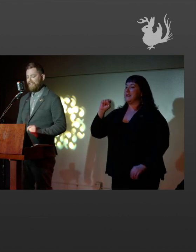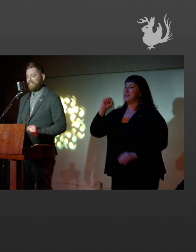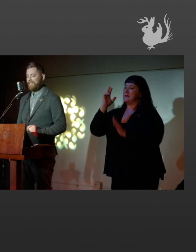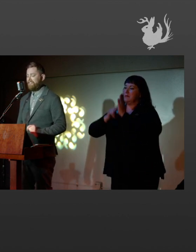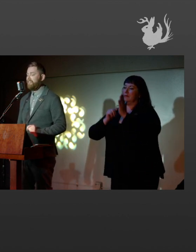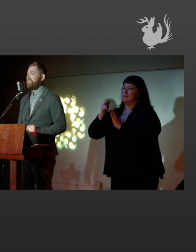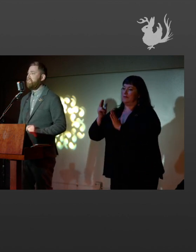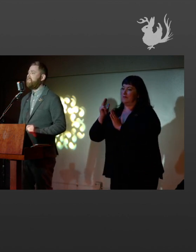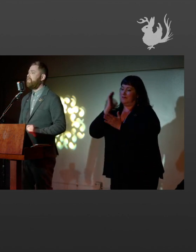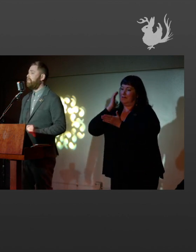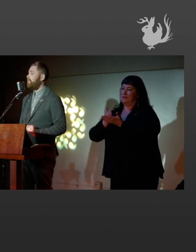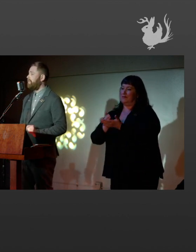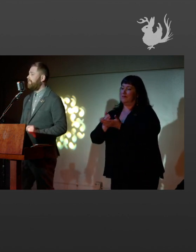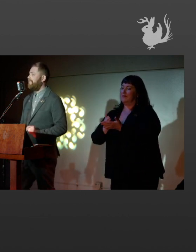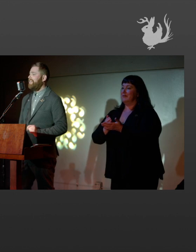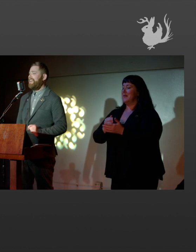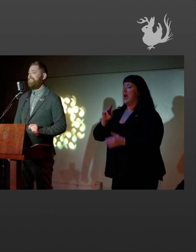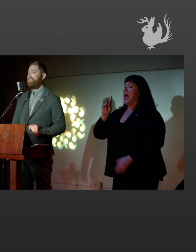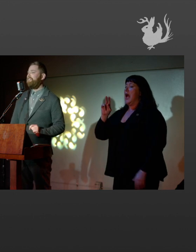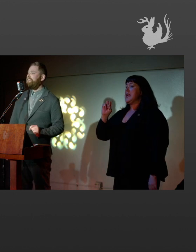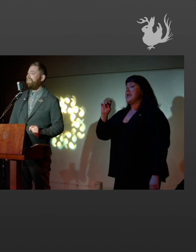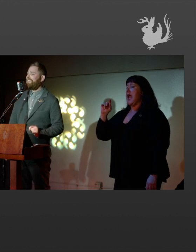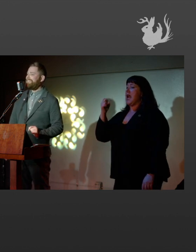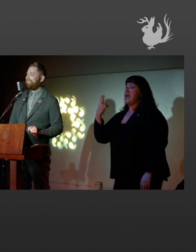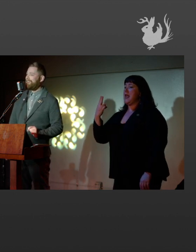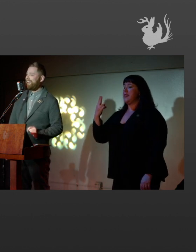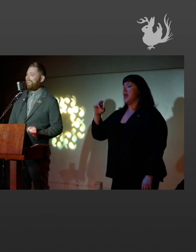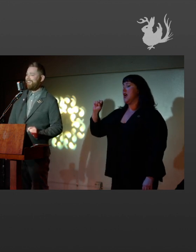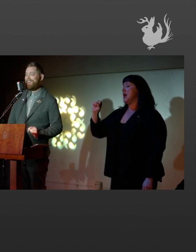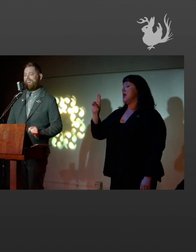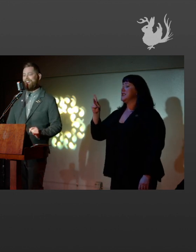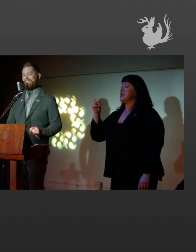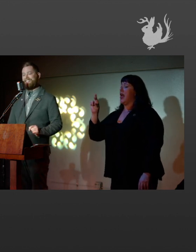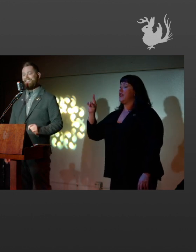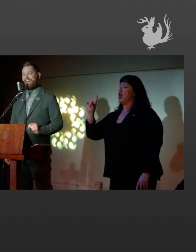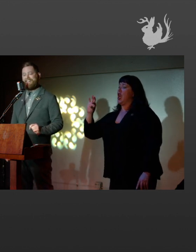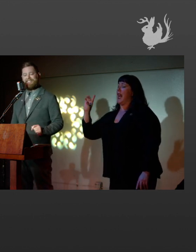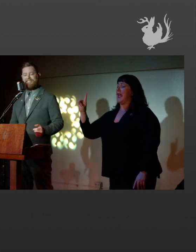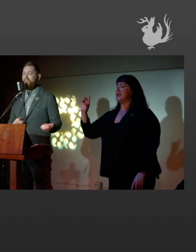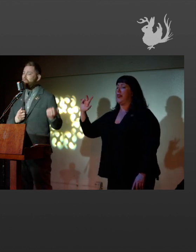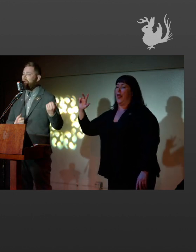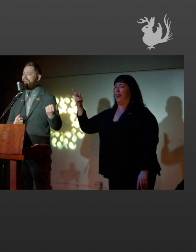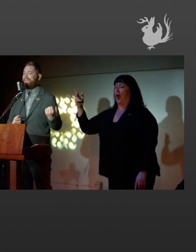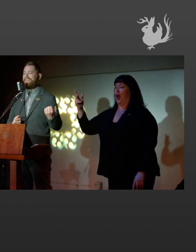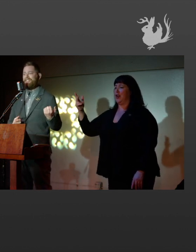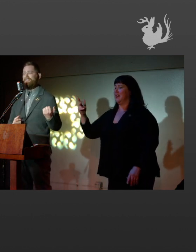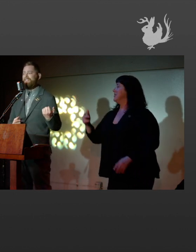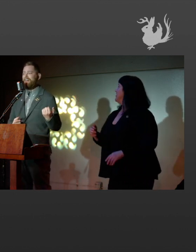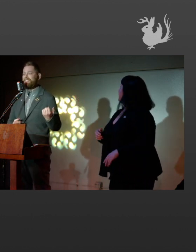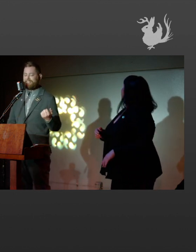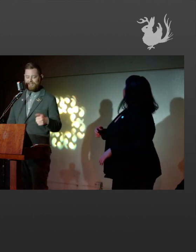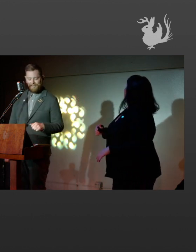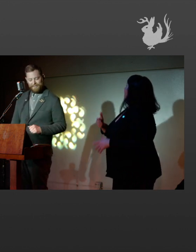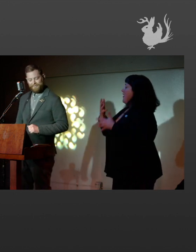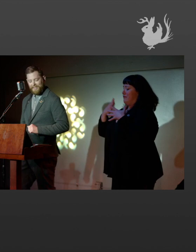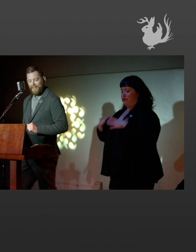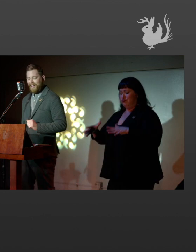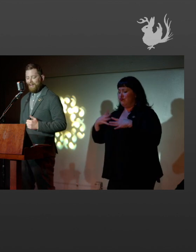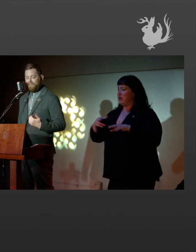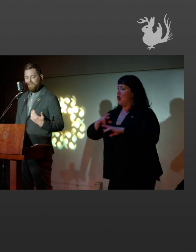Kenneth Sutherland III in full hunting regalia on his lands ready to kill a fox.